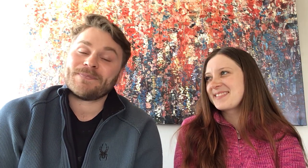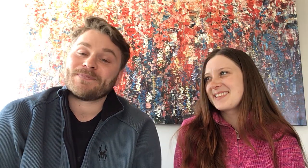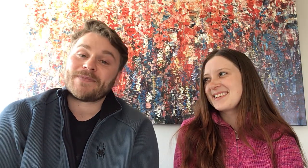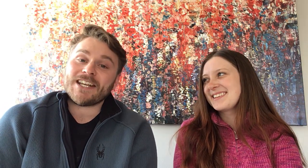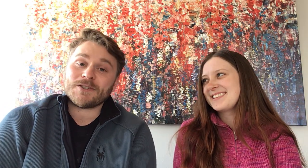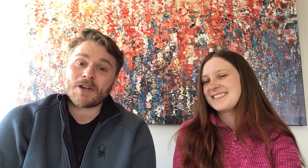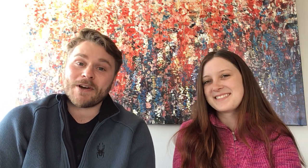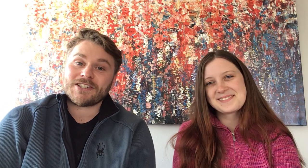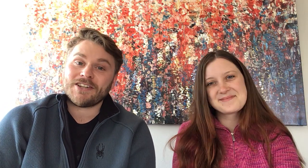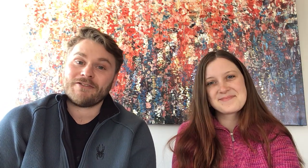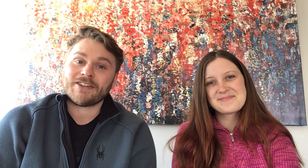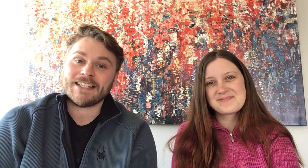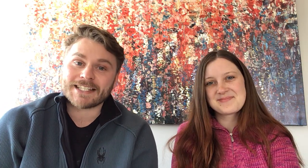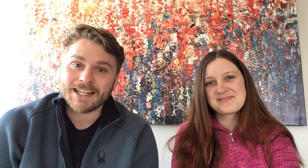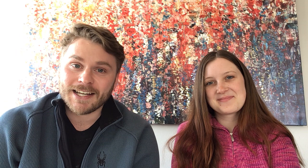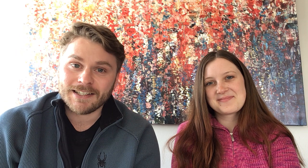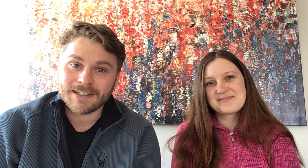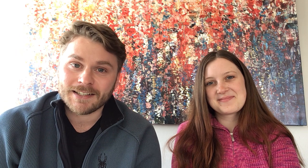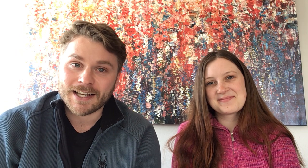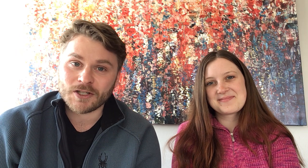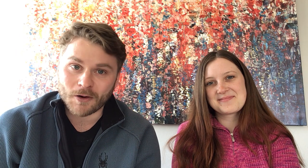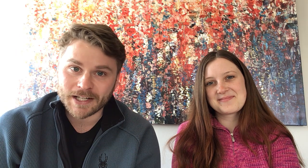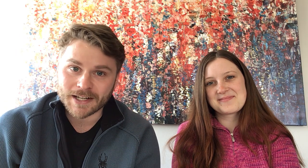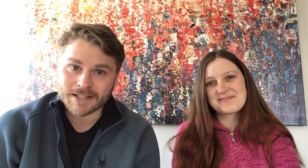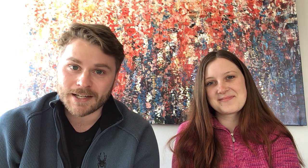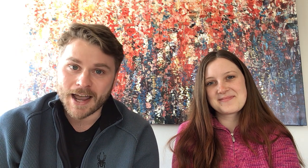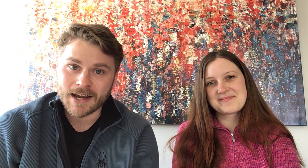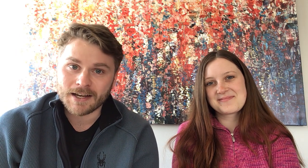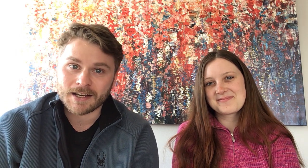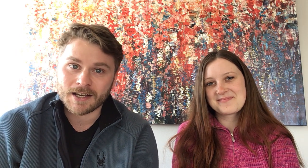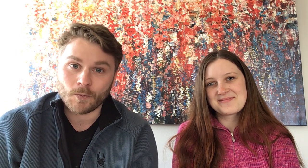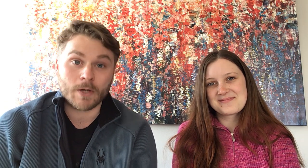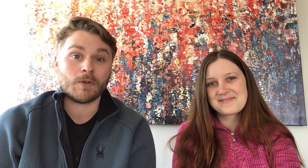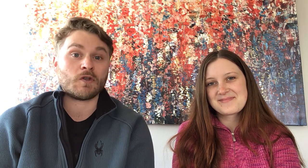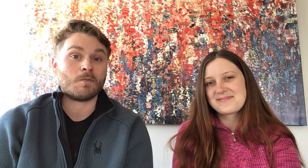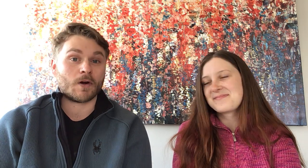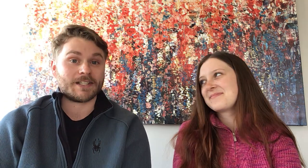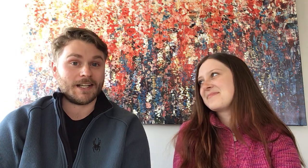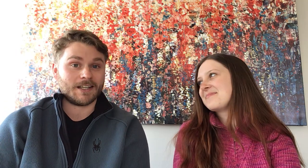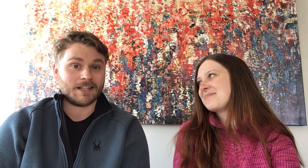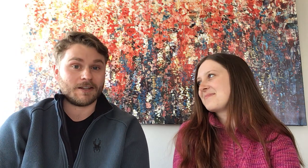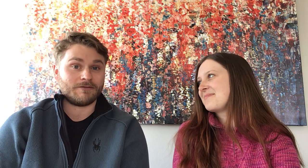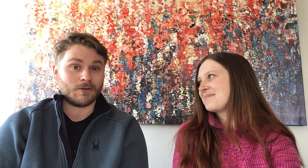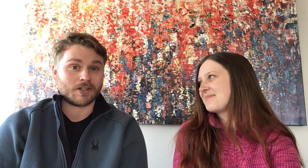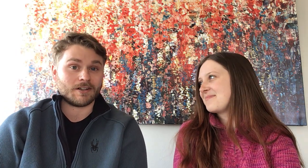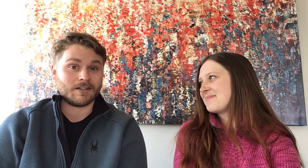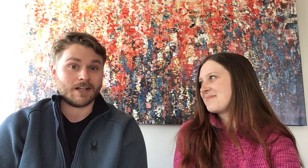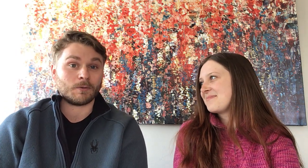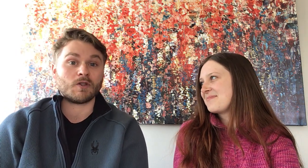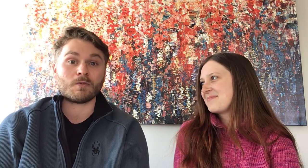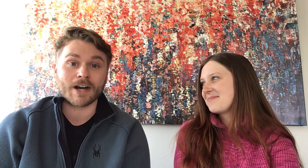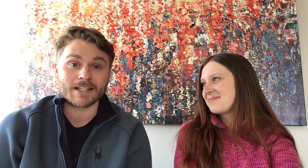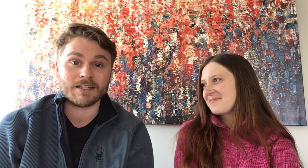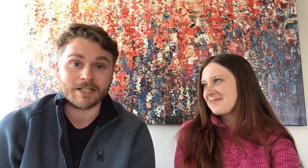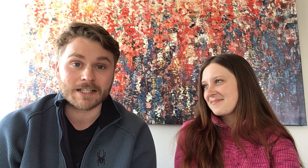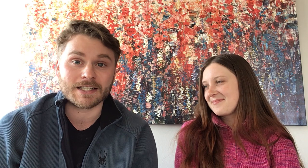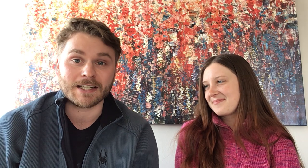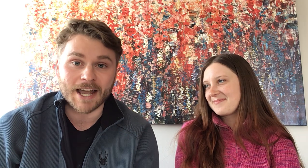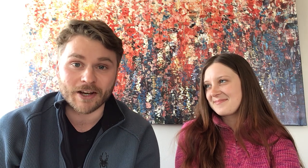Thank you so much for listening and joining us today. We will do more singing in the future. And we'll do more activities together.